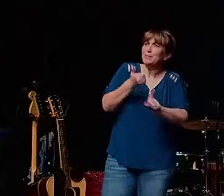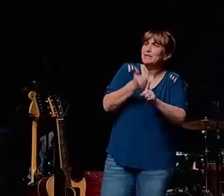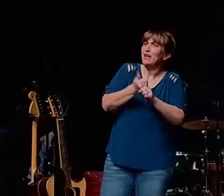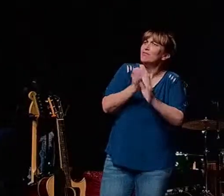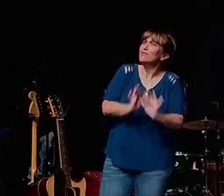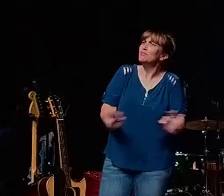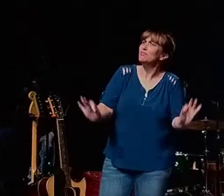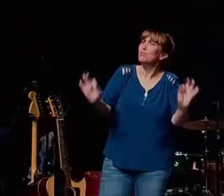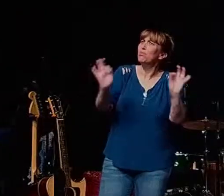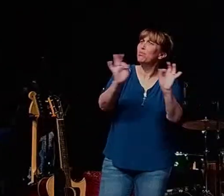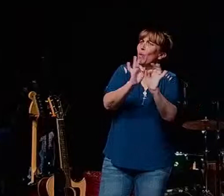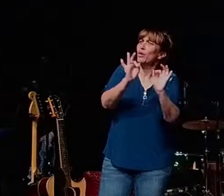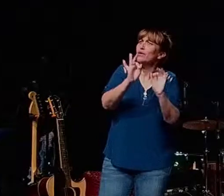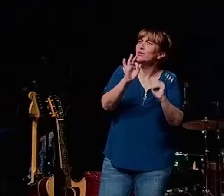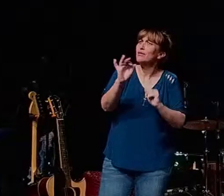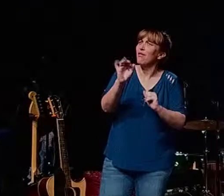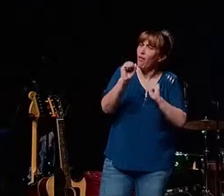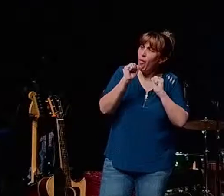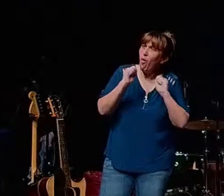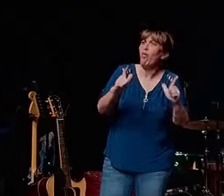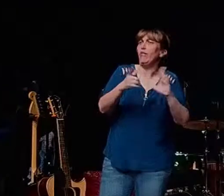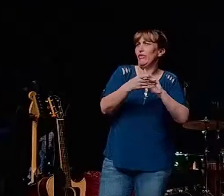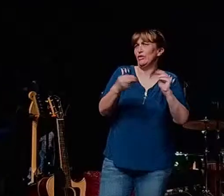of the stories and i'll tell you this